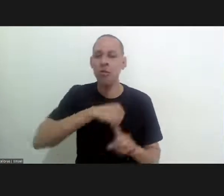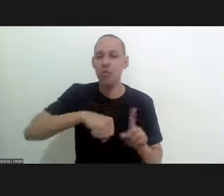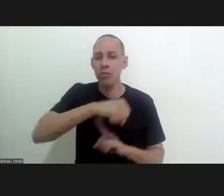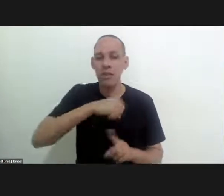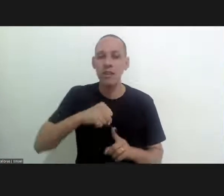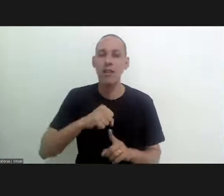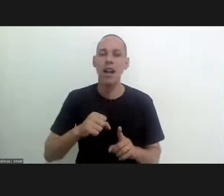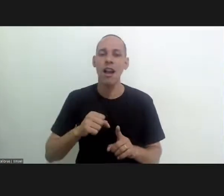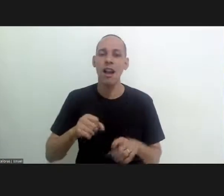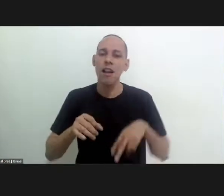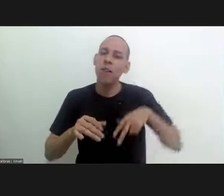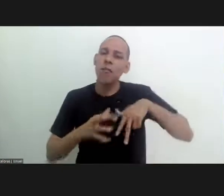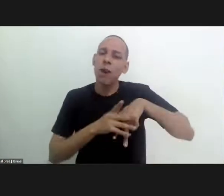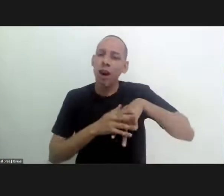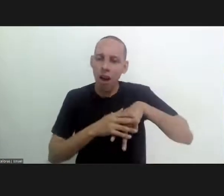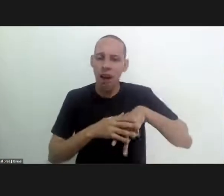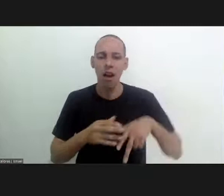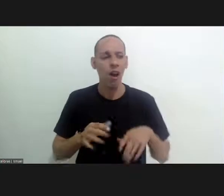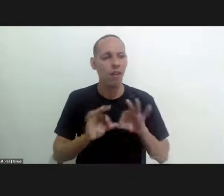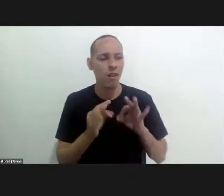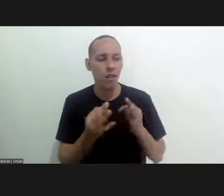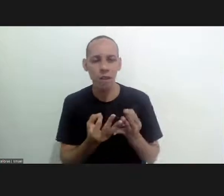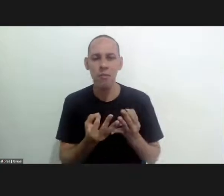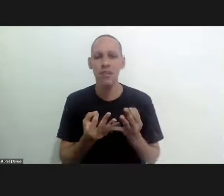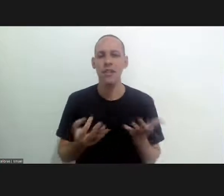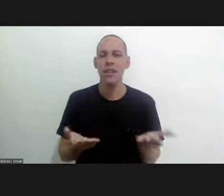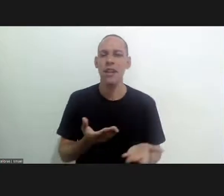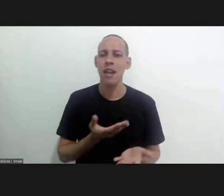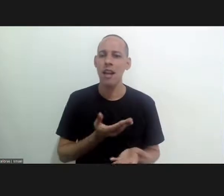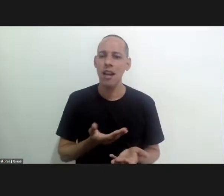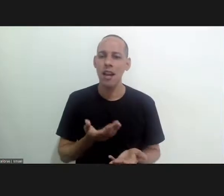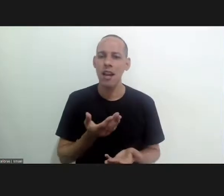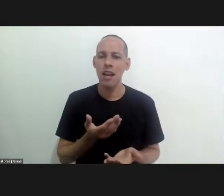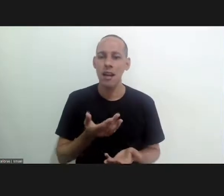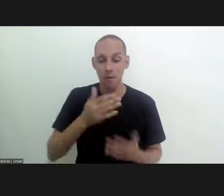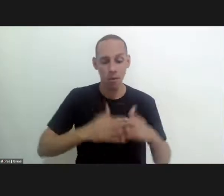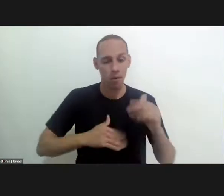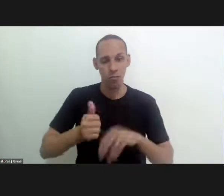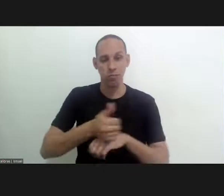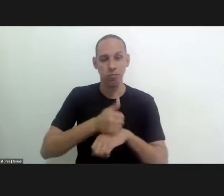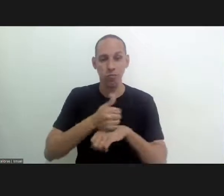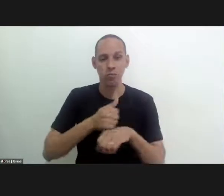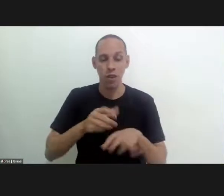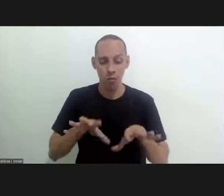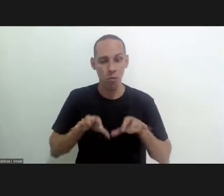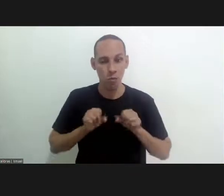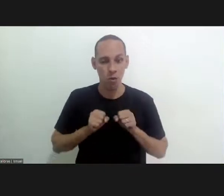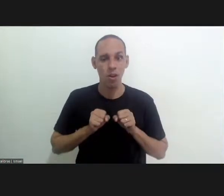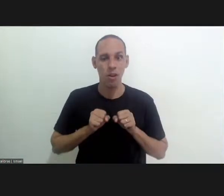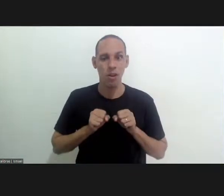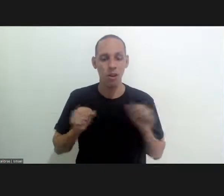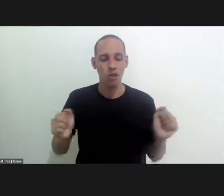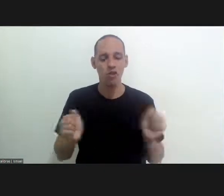which has the people who are affected, family members, carriers, healthcare professionals who are affected by